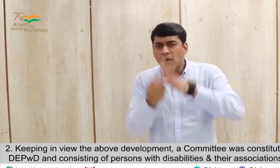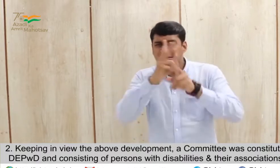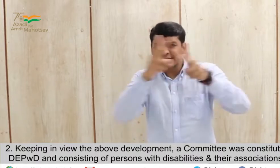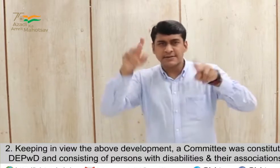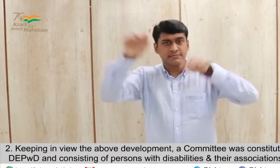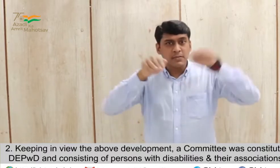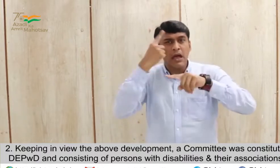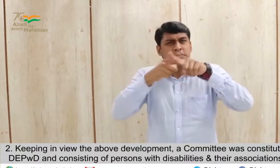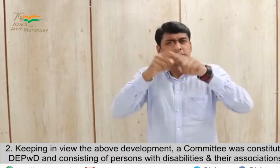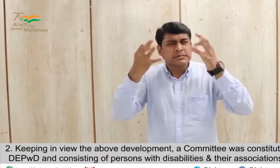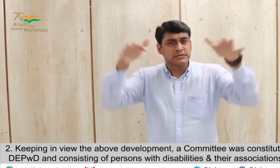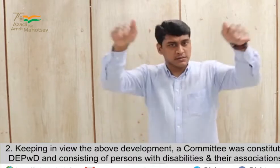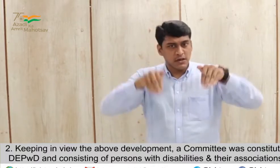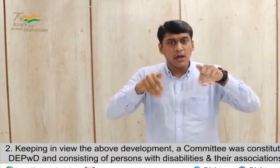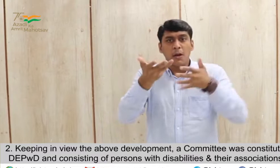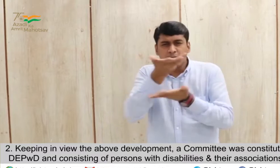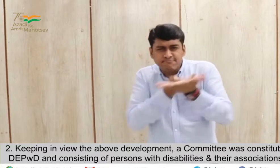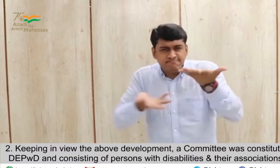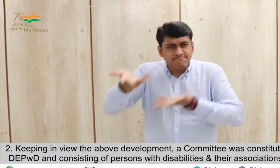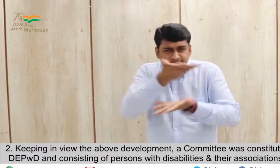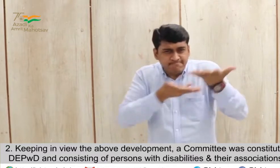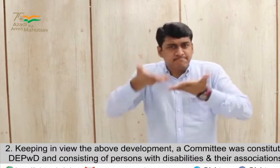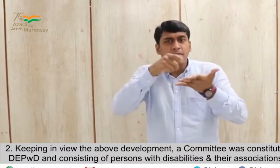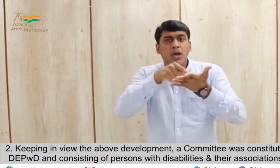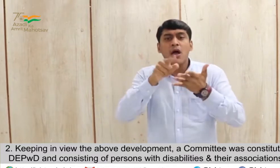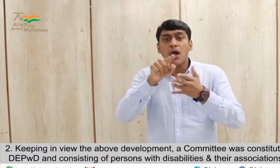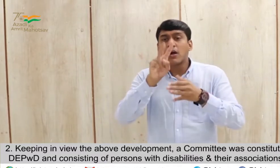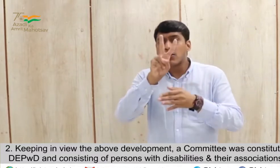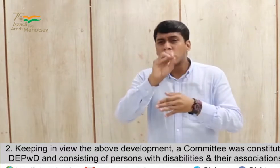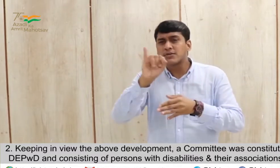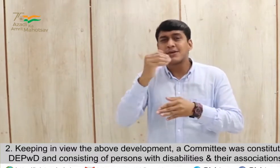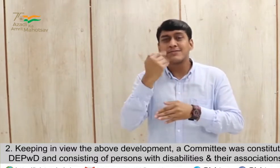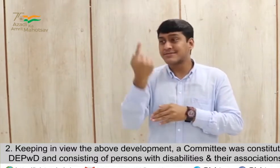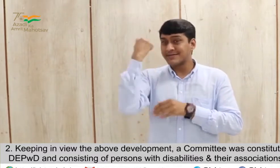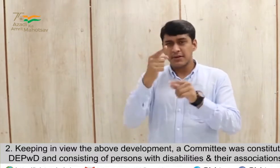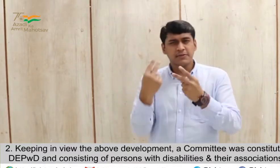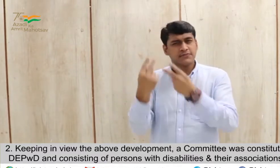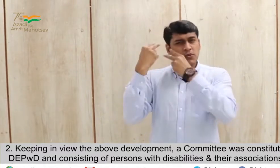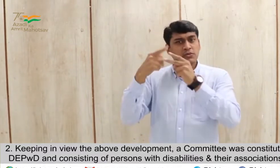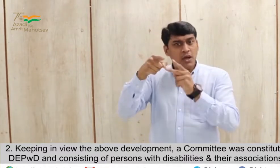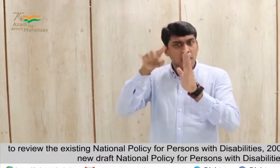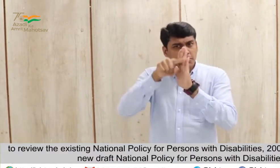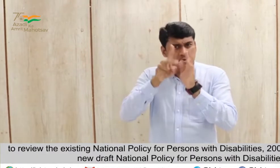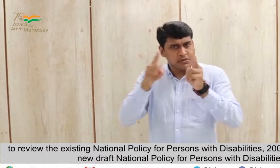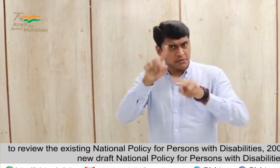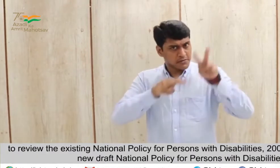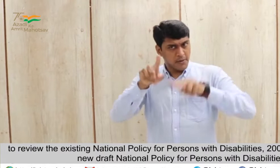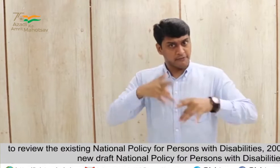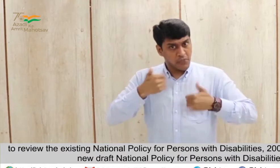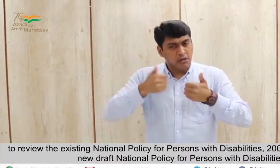DEPWD, and consisting of persons with disabilities and their associations and other experts to review the existing national